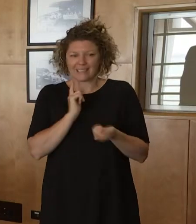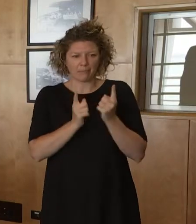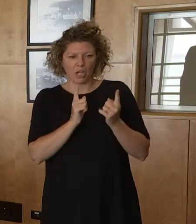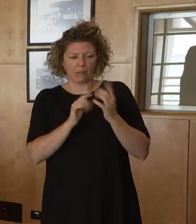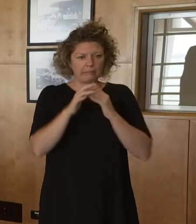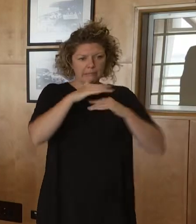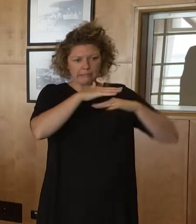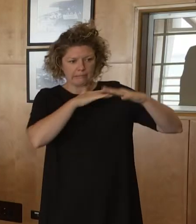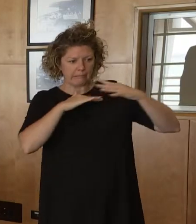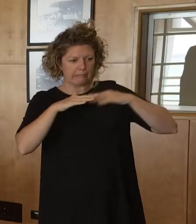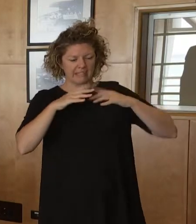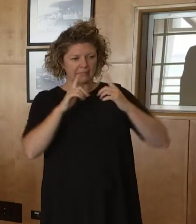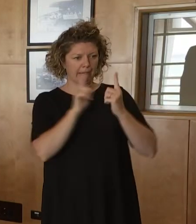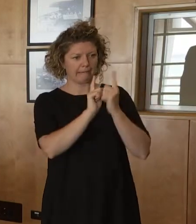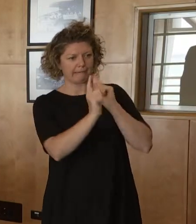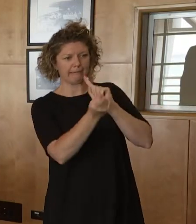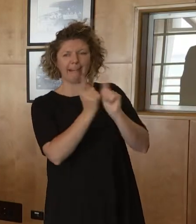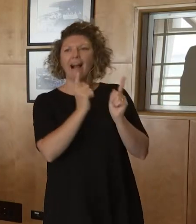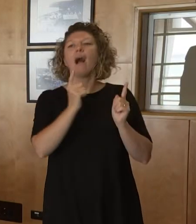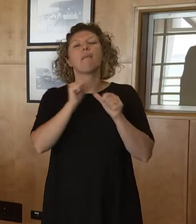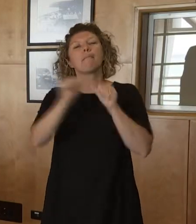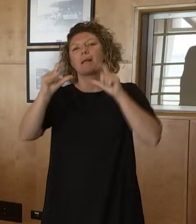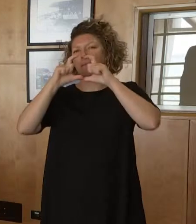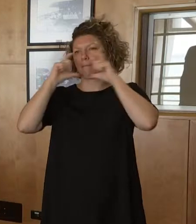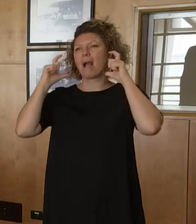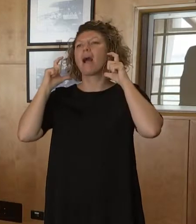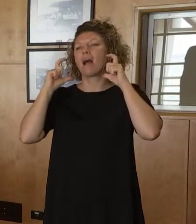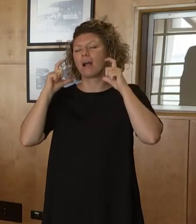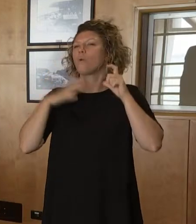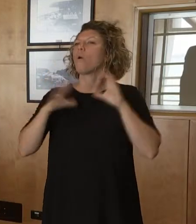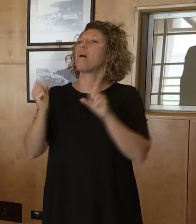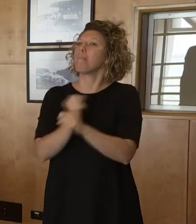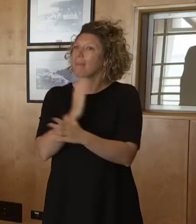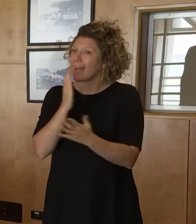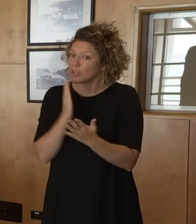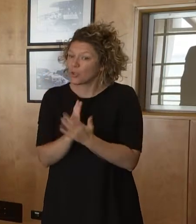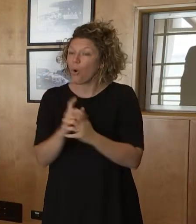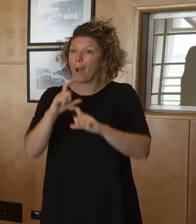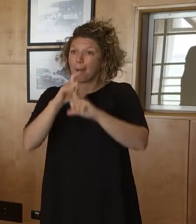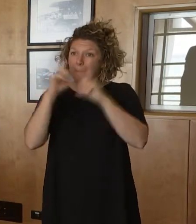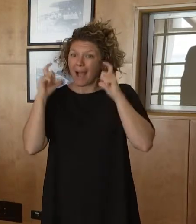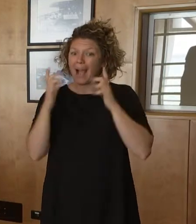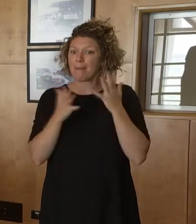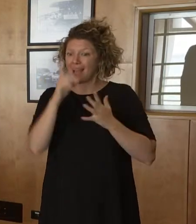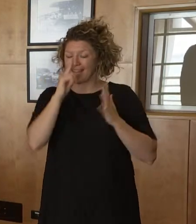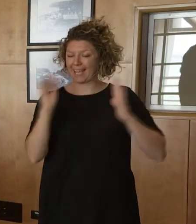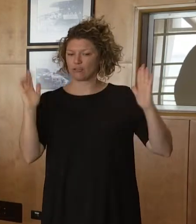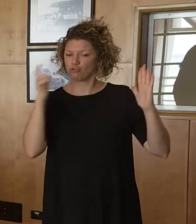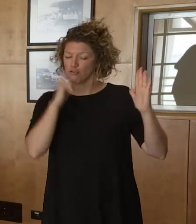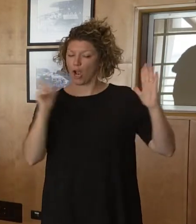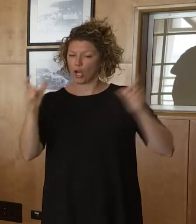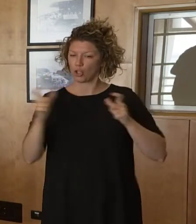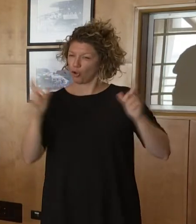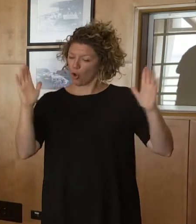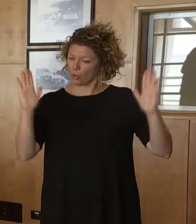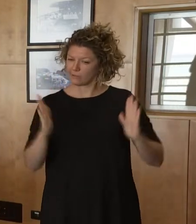to make sure that we don't see an increase in in case numbers.